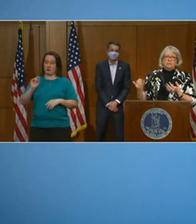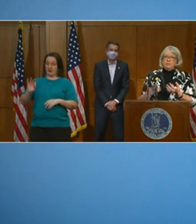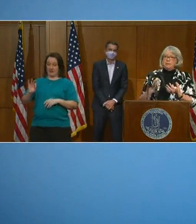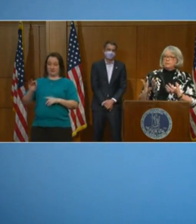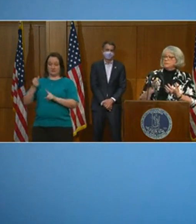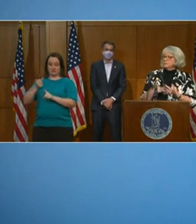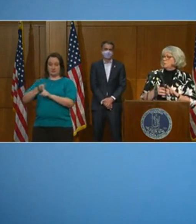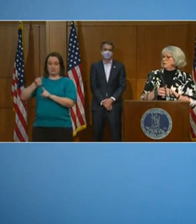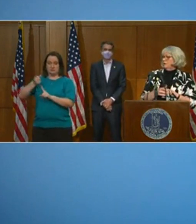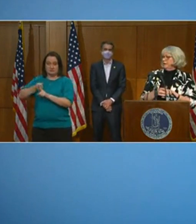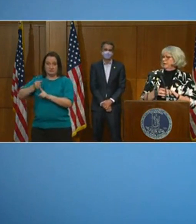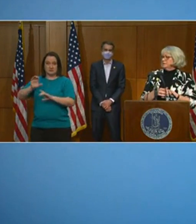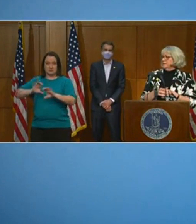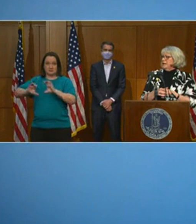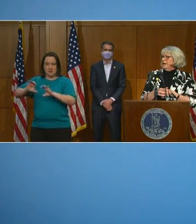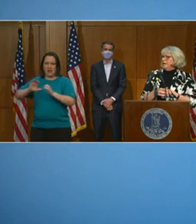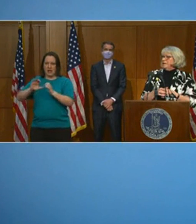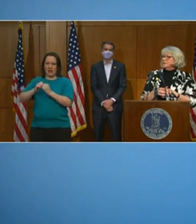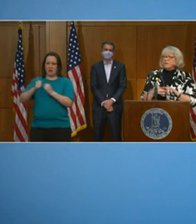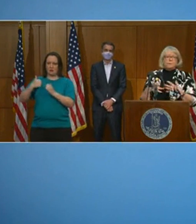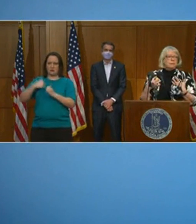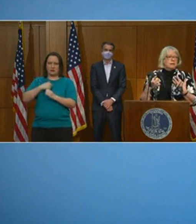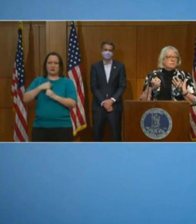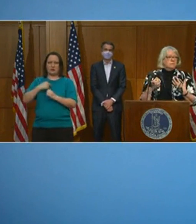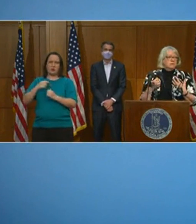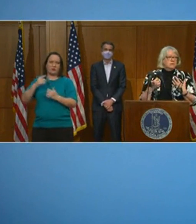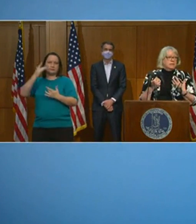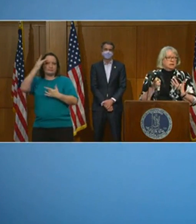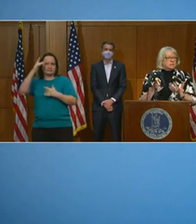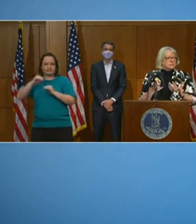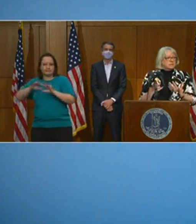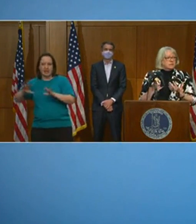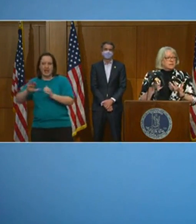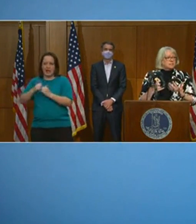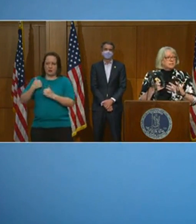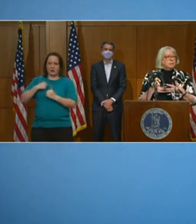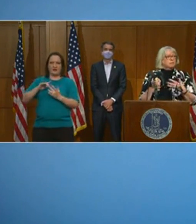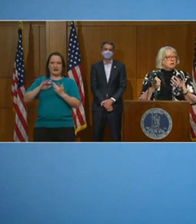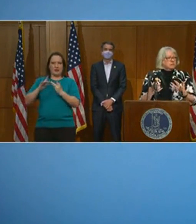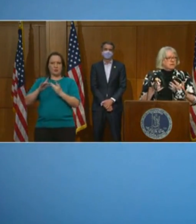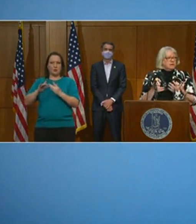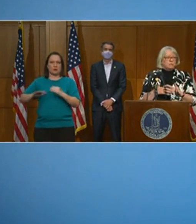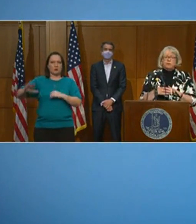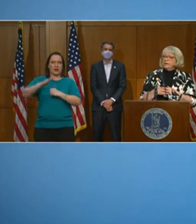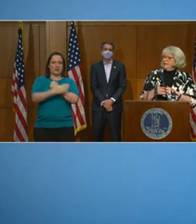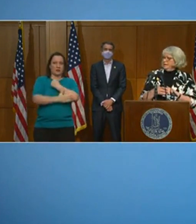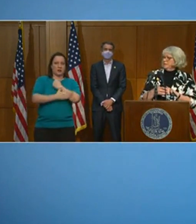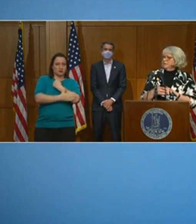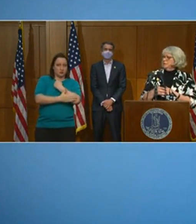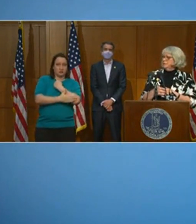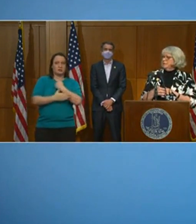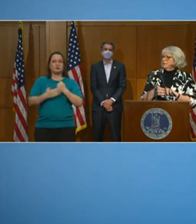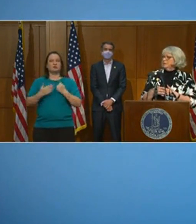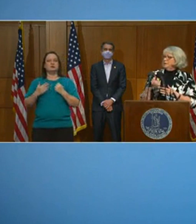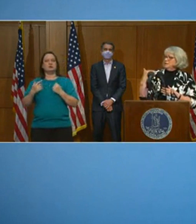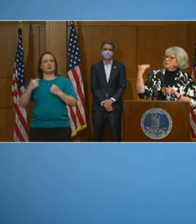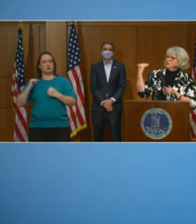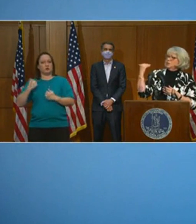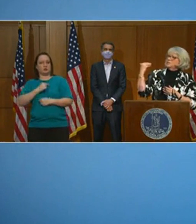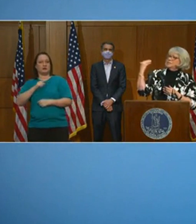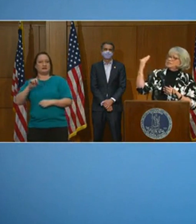that would be able to support our needs? At that time, here at DCLS, we were part of that network and continue to be.